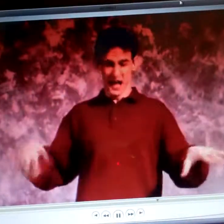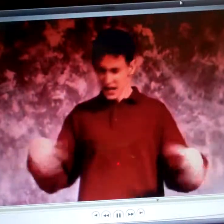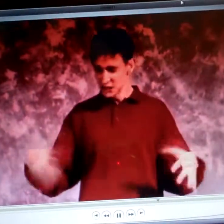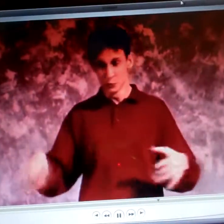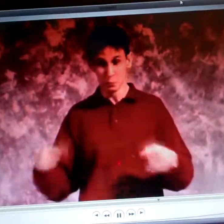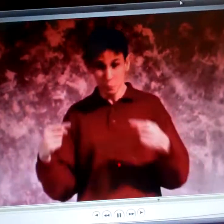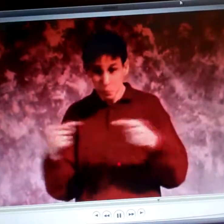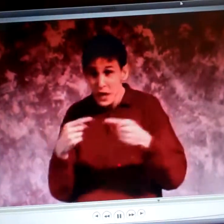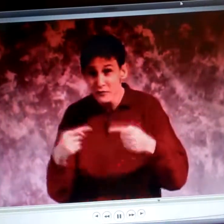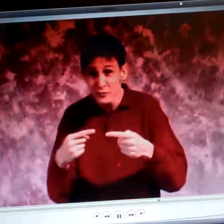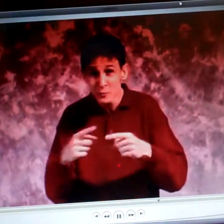pelted with rain.